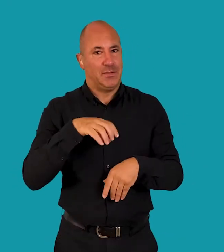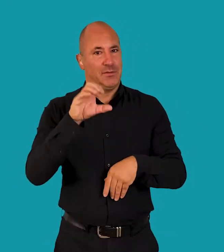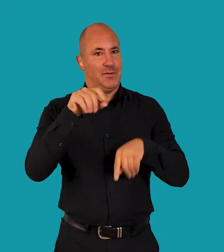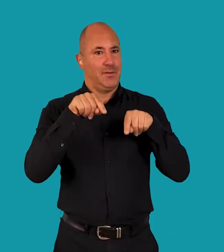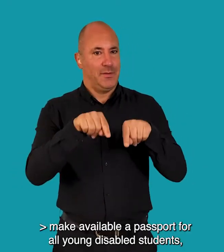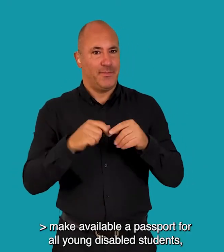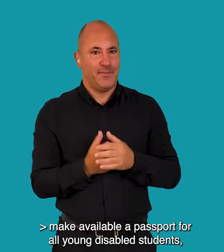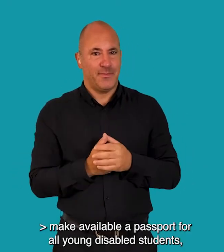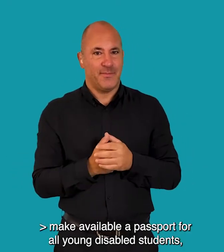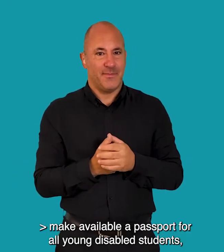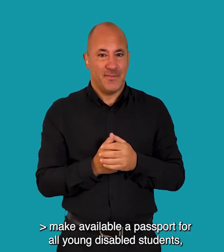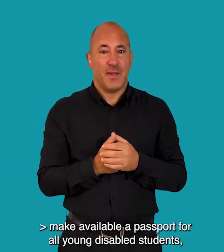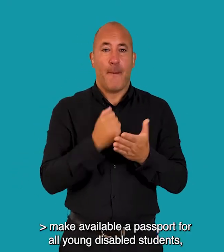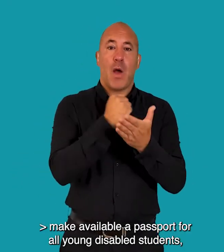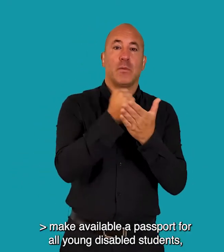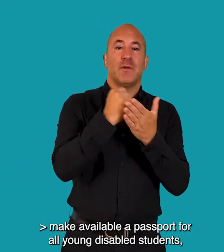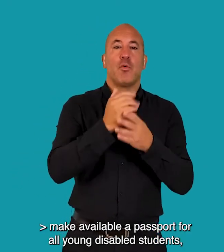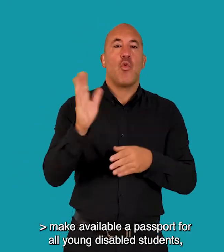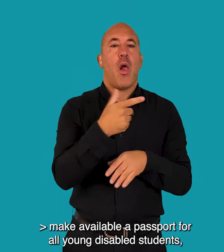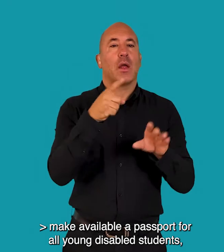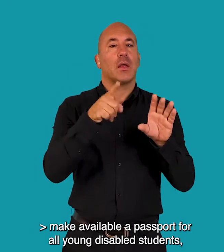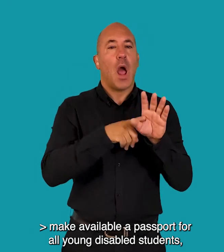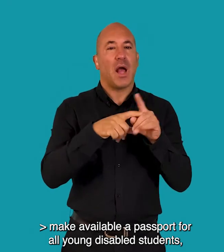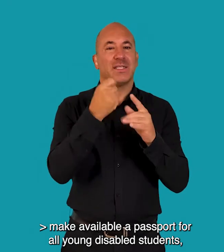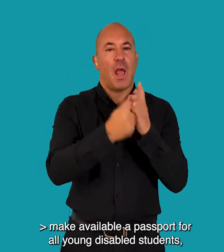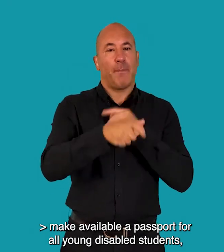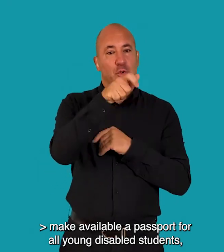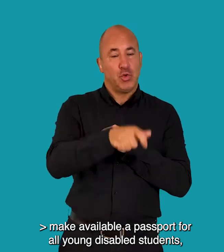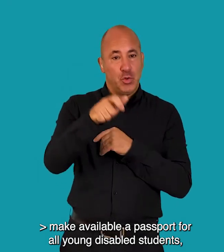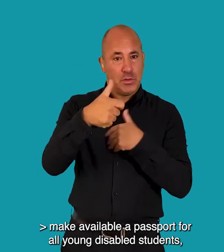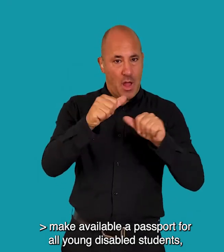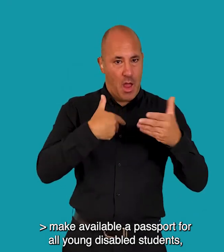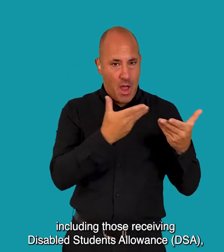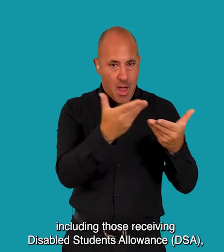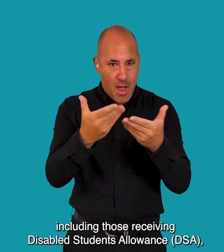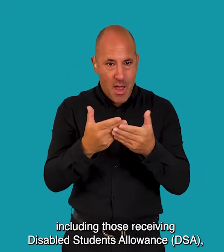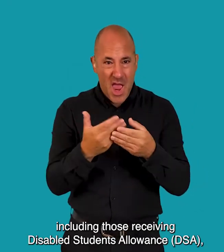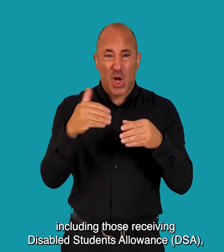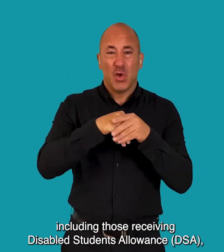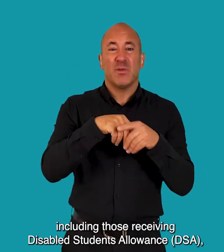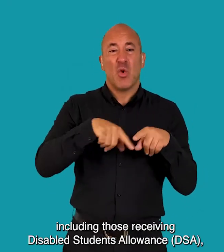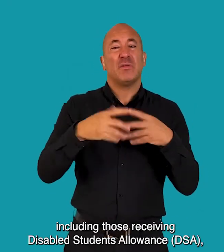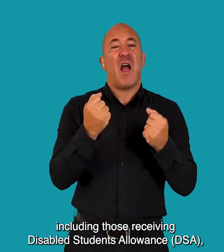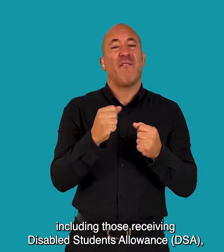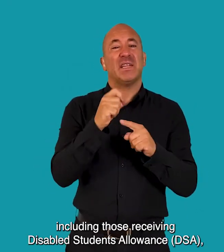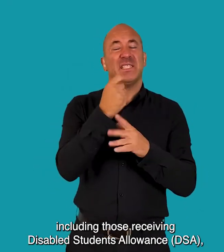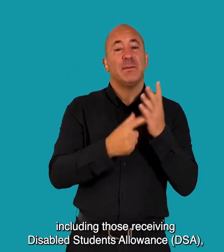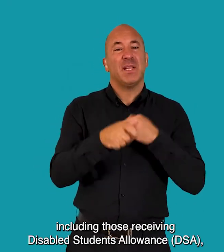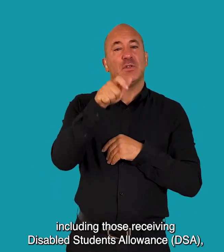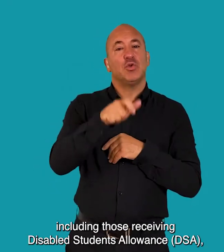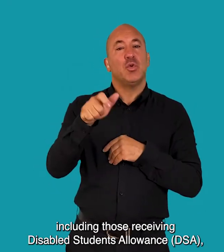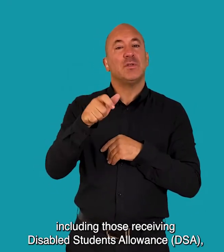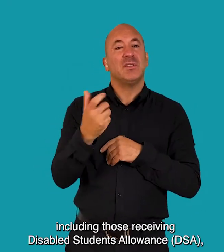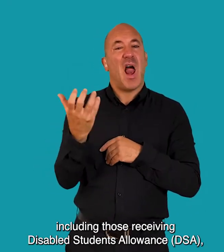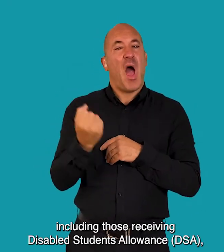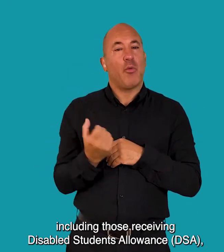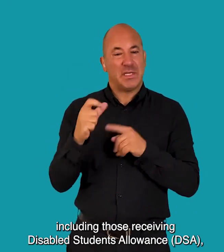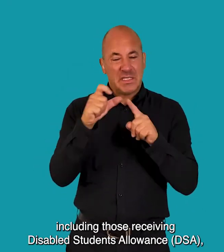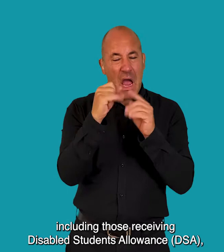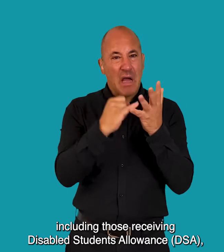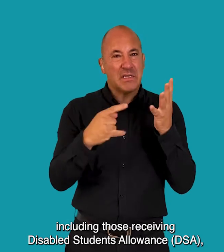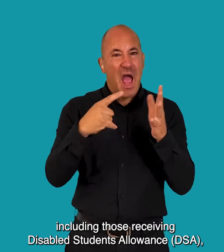Make available a passport for all young disabled students including those receiving Disabled Students